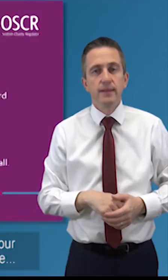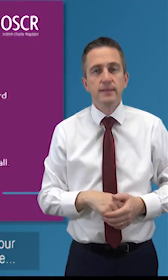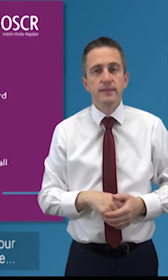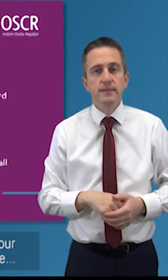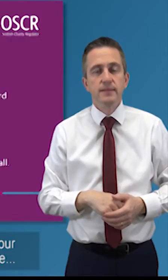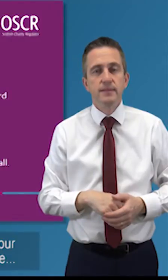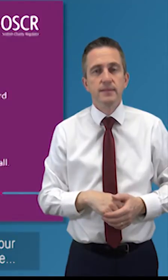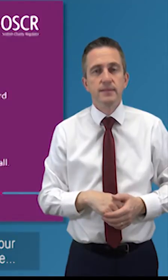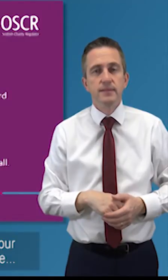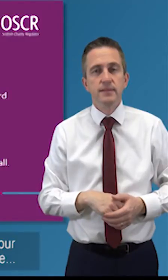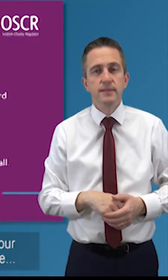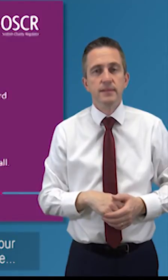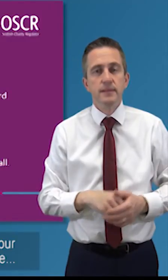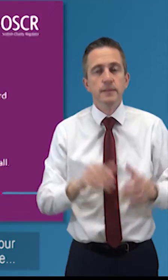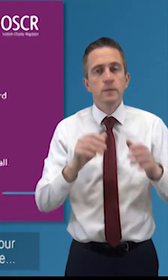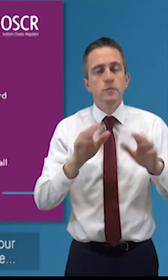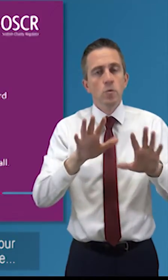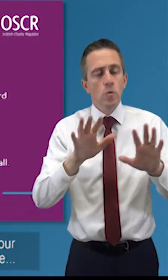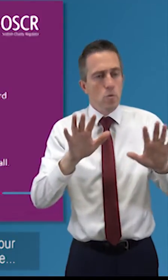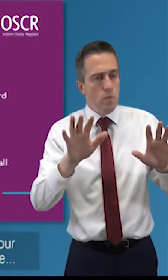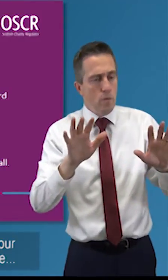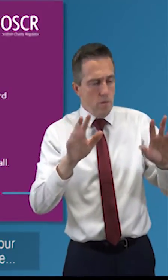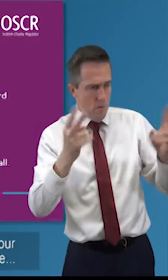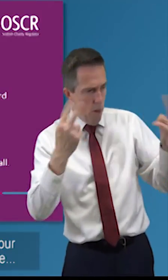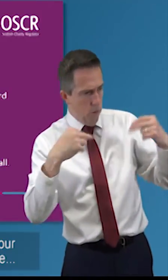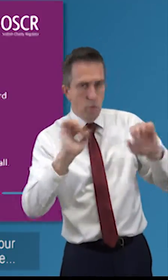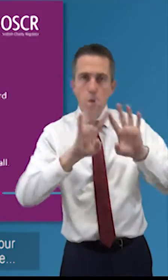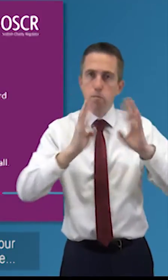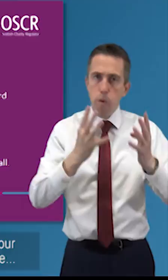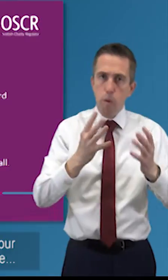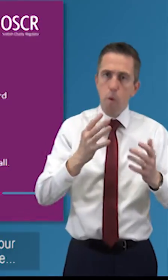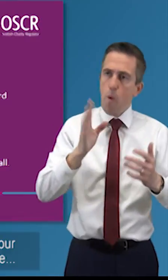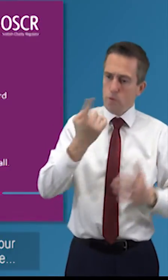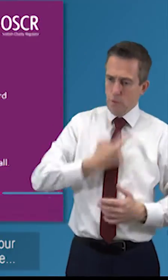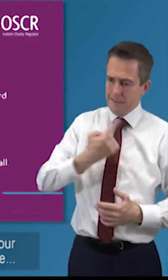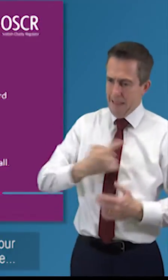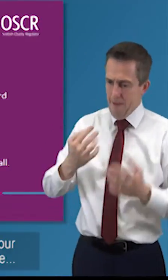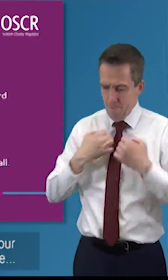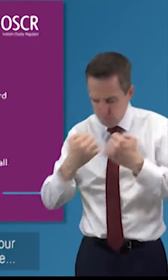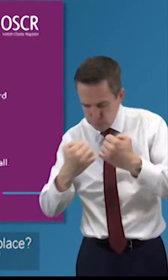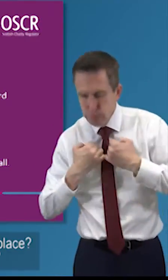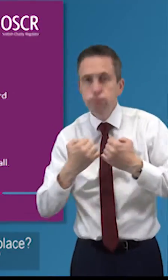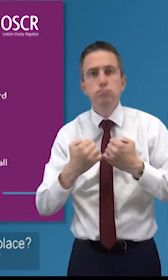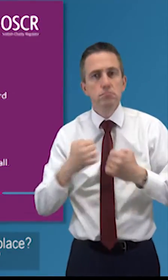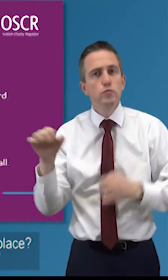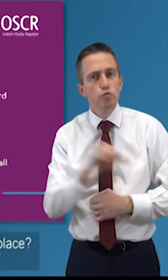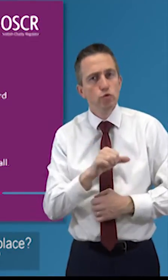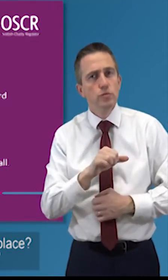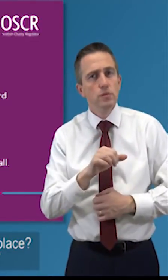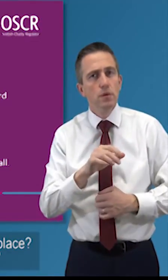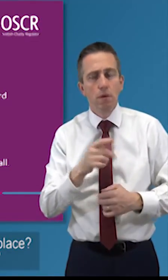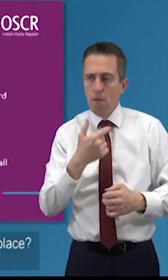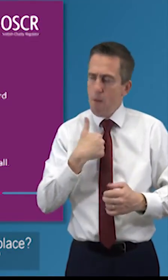one of the the the the things there is to think about your board to think about yourself as a charity trustee um